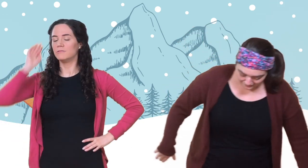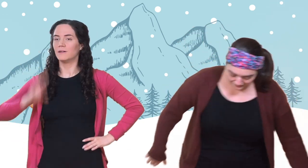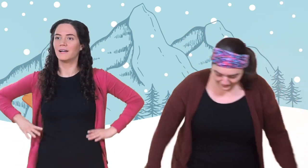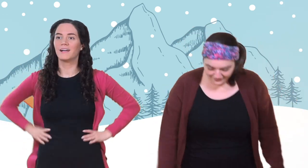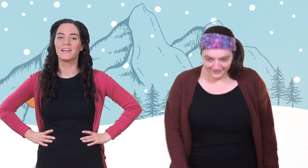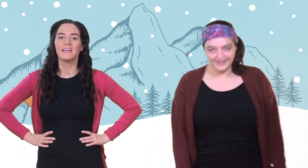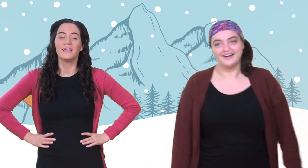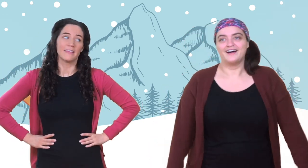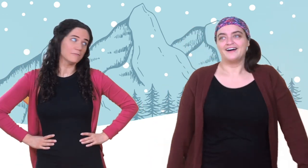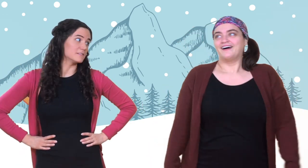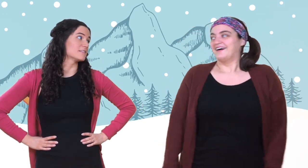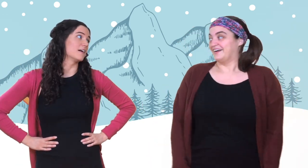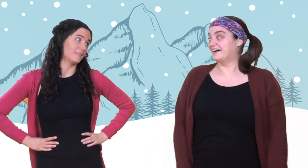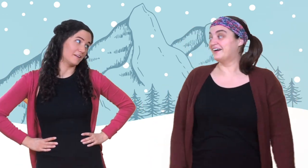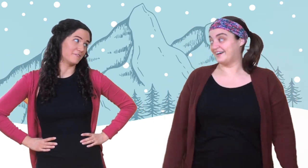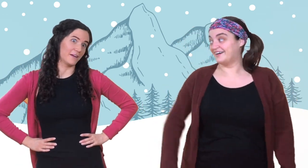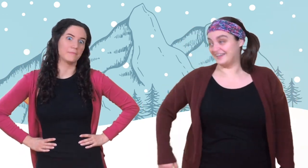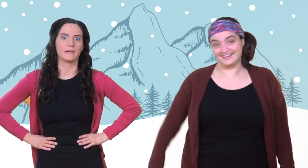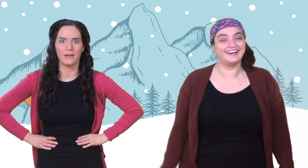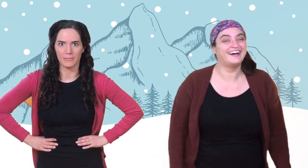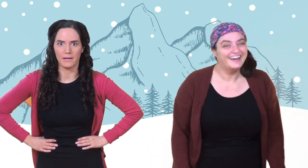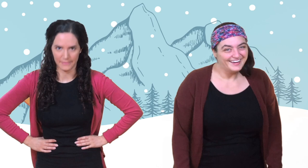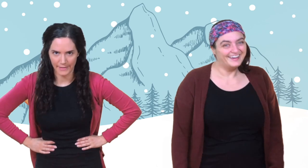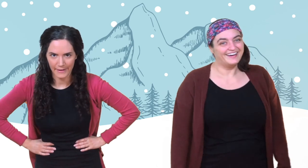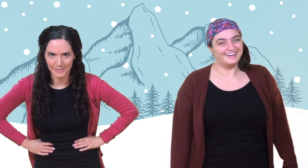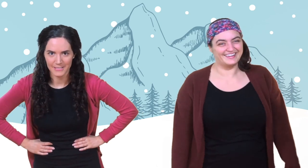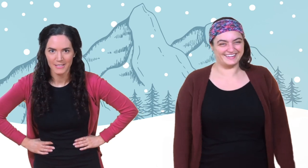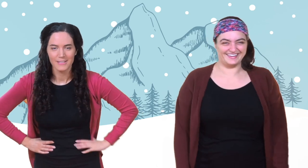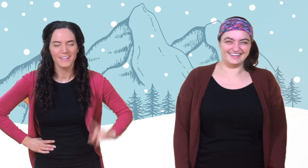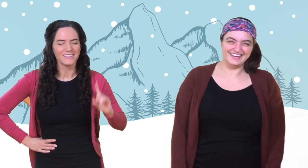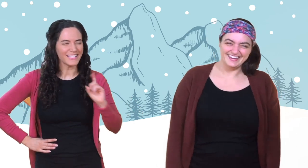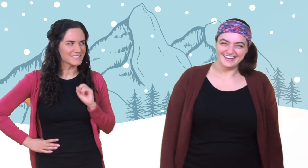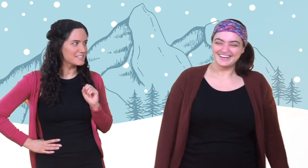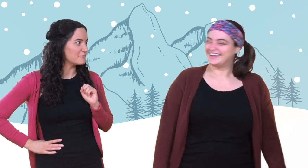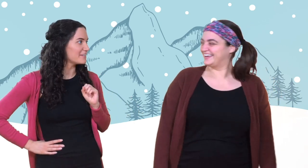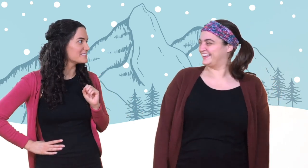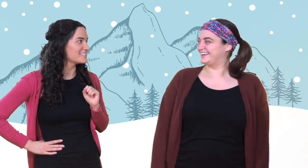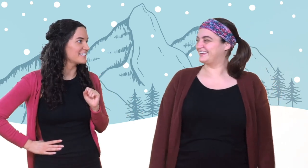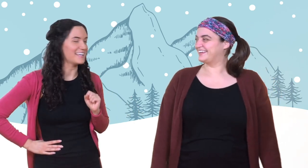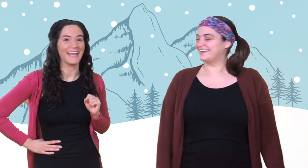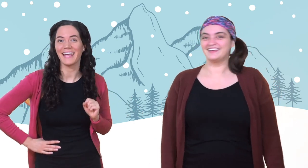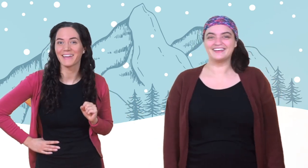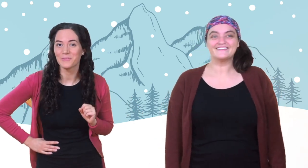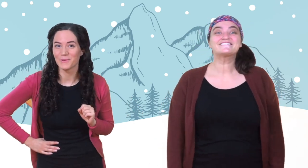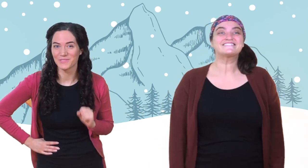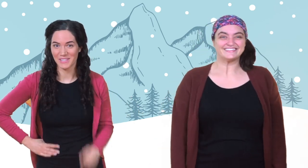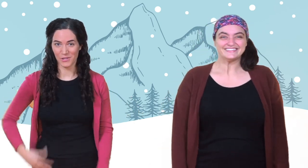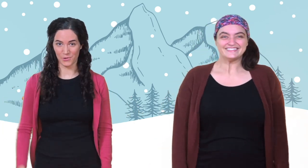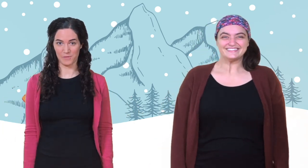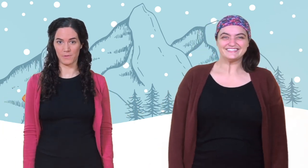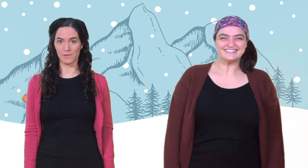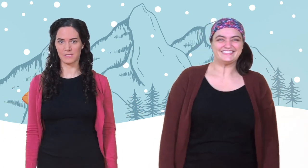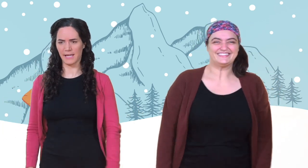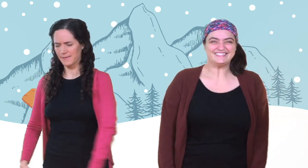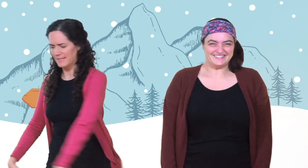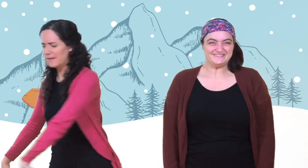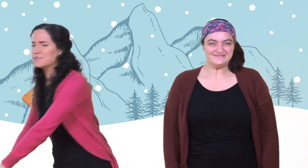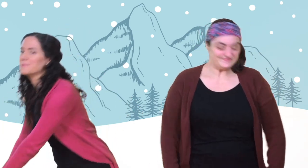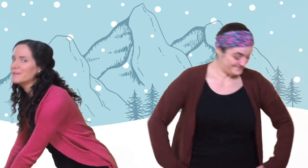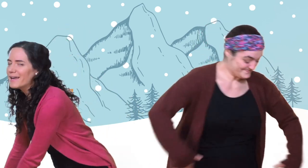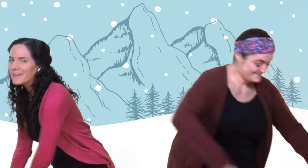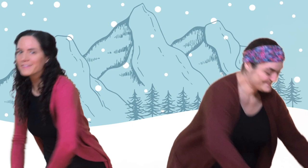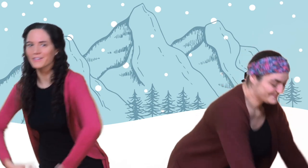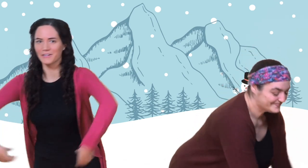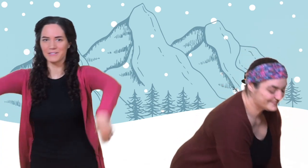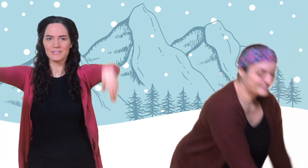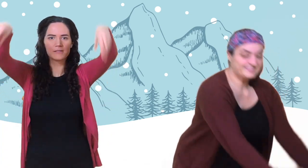Whoo. That was a lot of fun, but now I'm kind of tired. Let's see if we can see any animals in the North Pole today. Get out